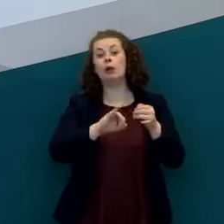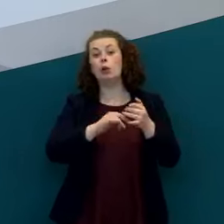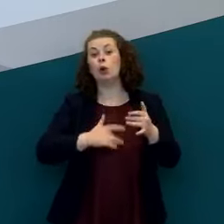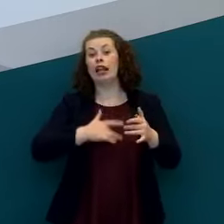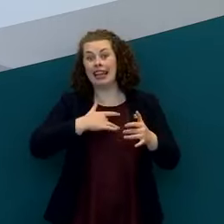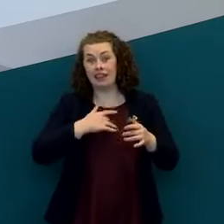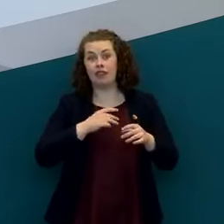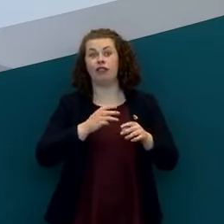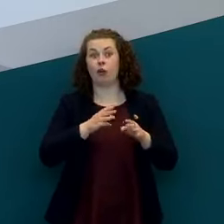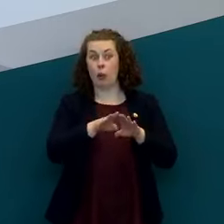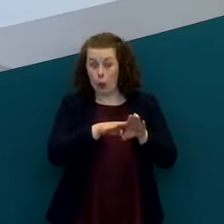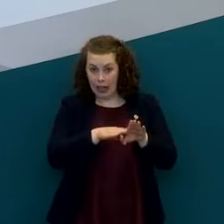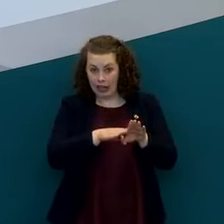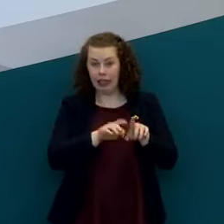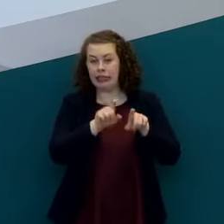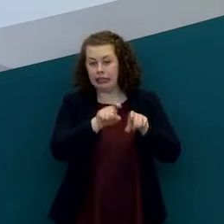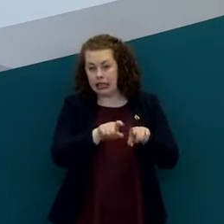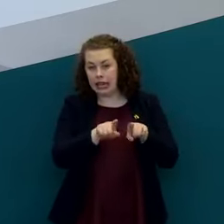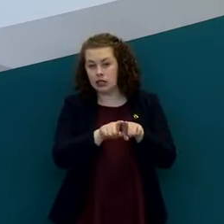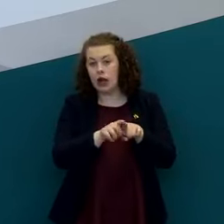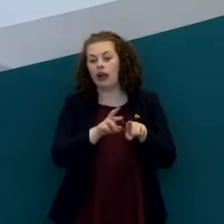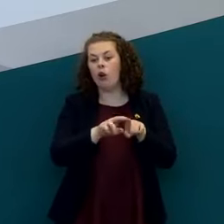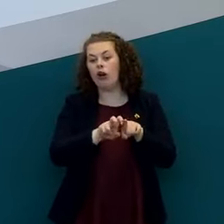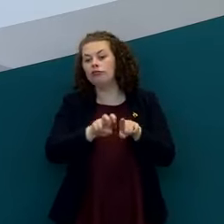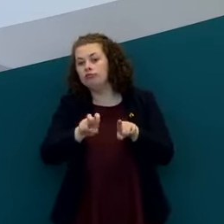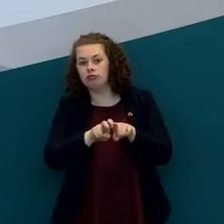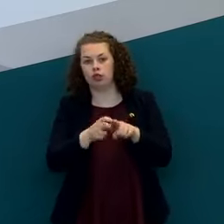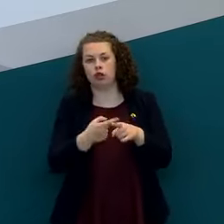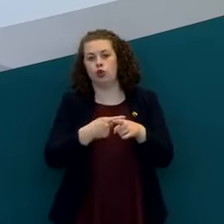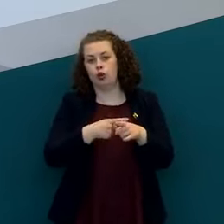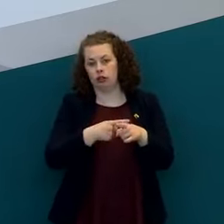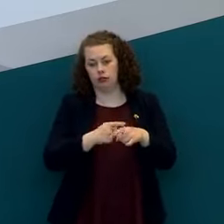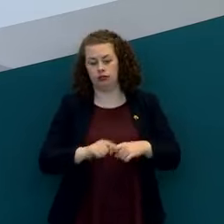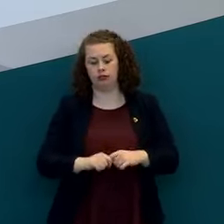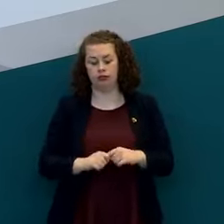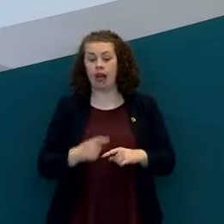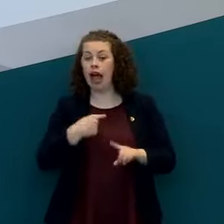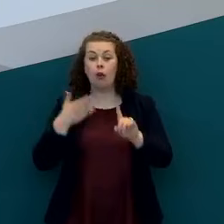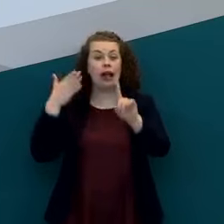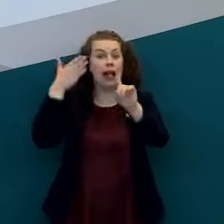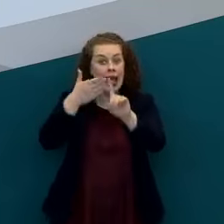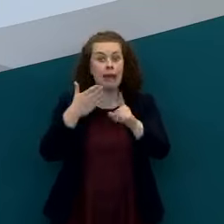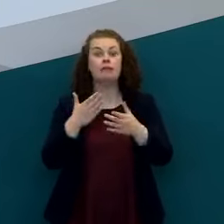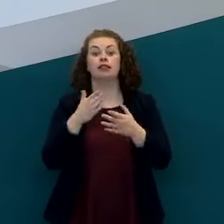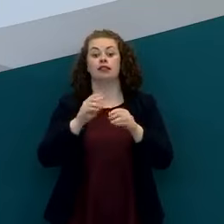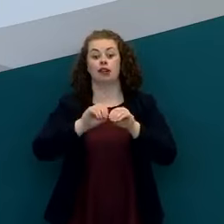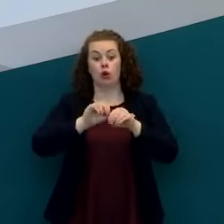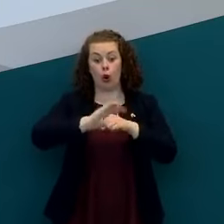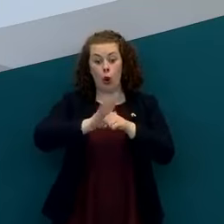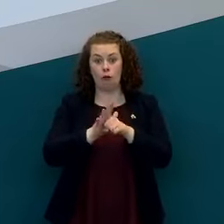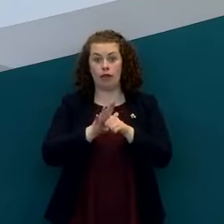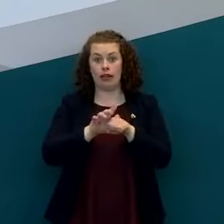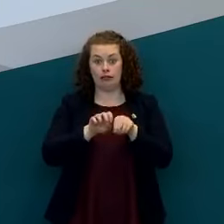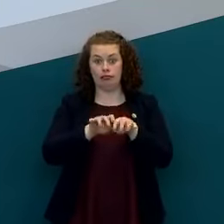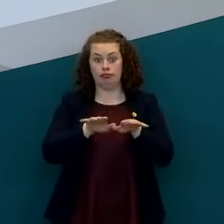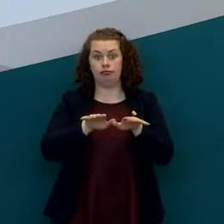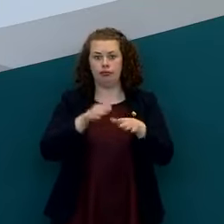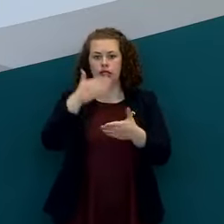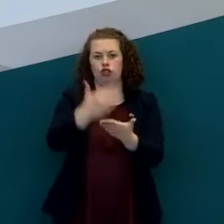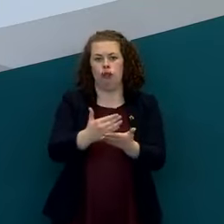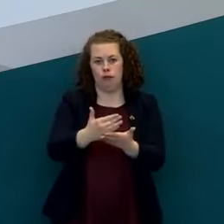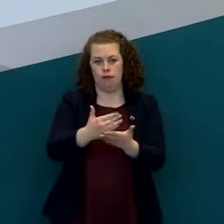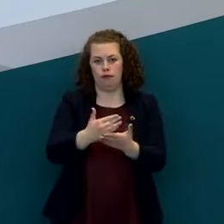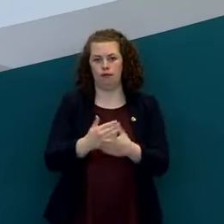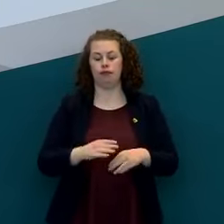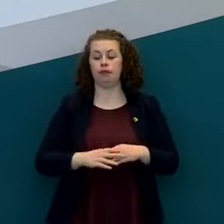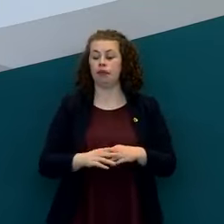prevention of the transmission of this virus and that the goal of our management is about prevention of the transmission of this virus the information that professor nolan has